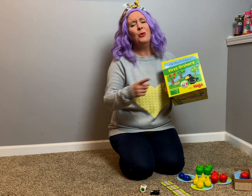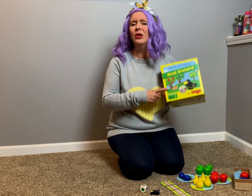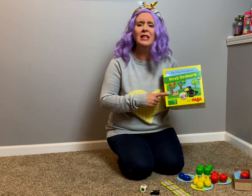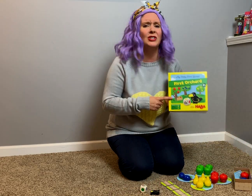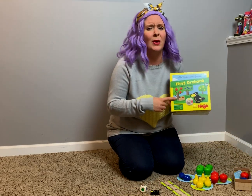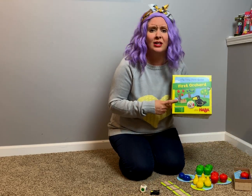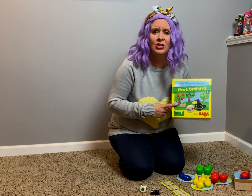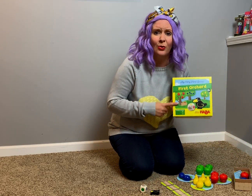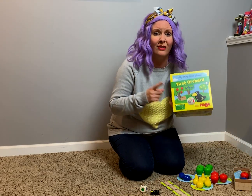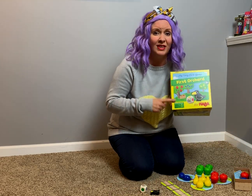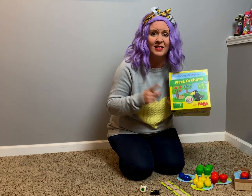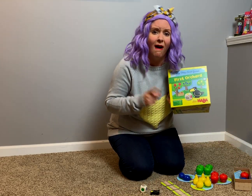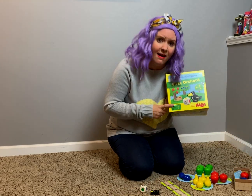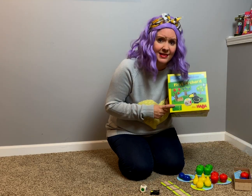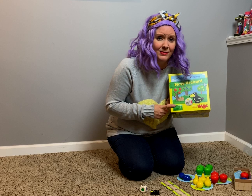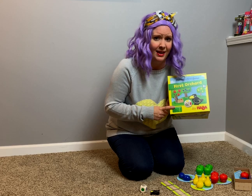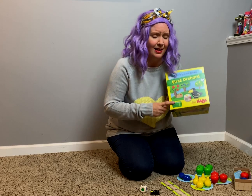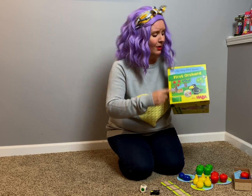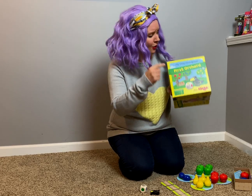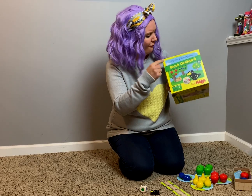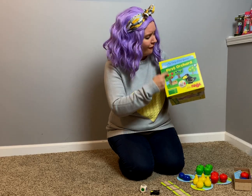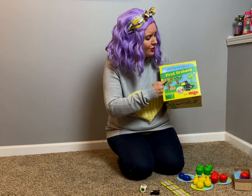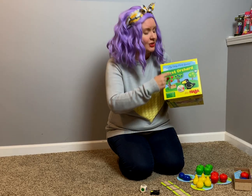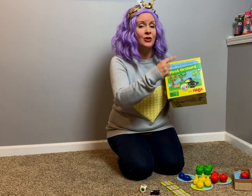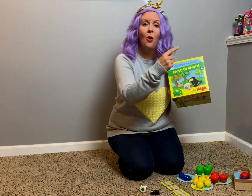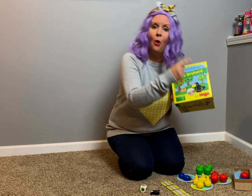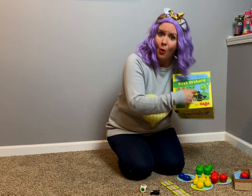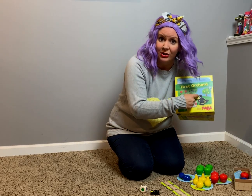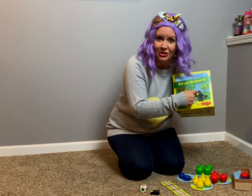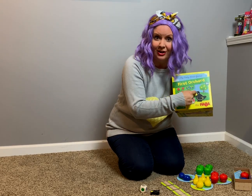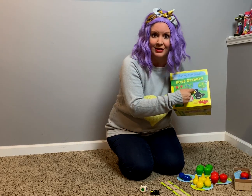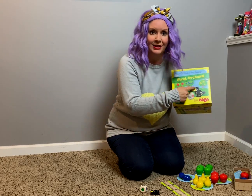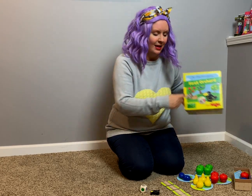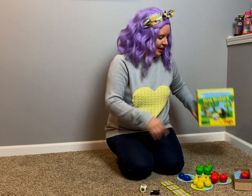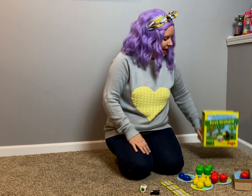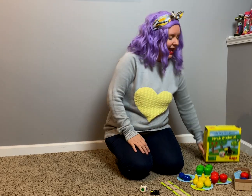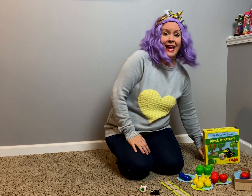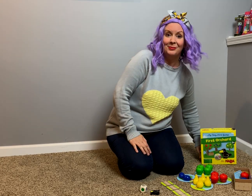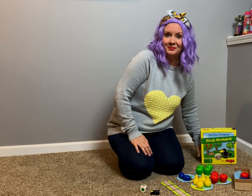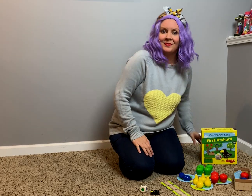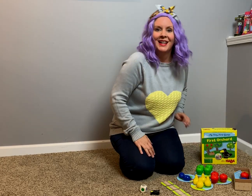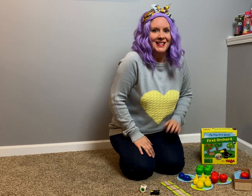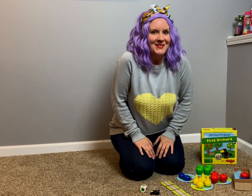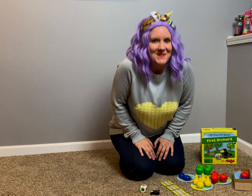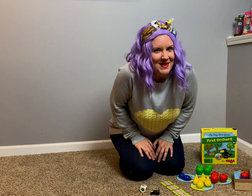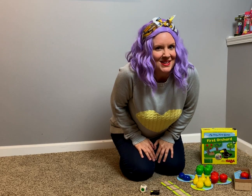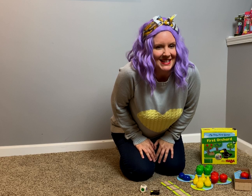really just wanted to show off this awesome game, First Orchard. Hey, remember to